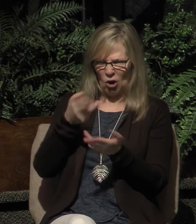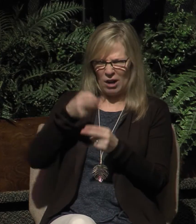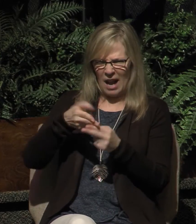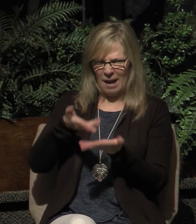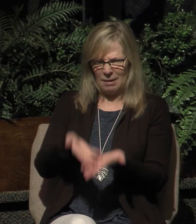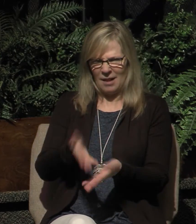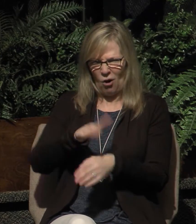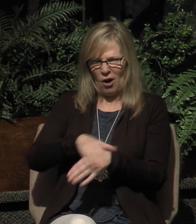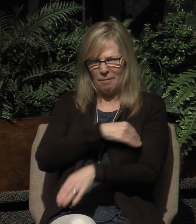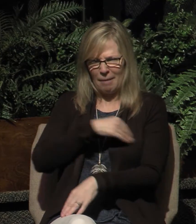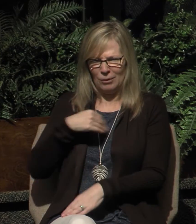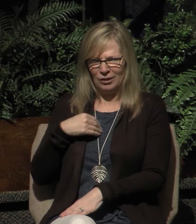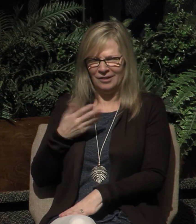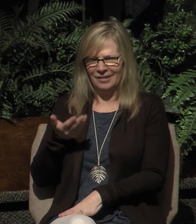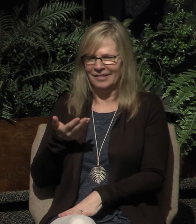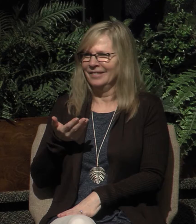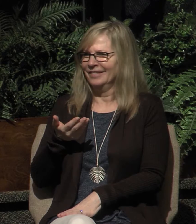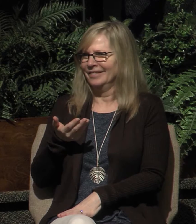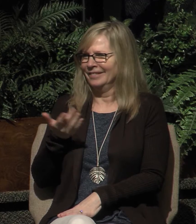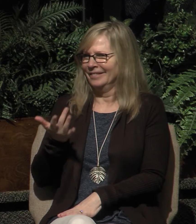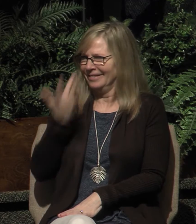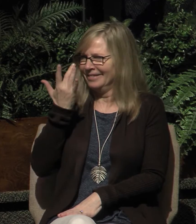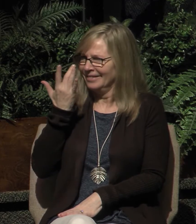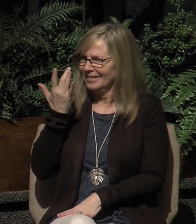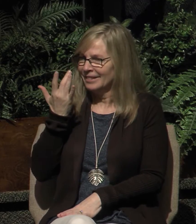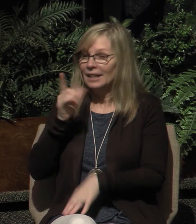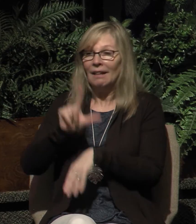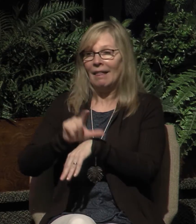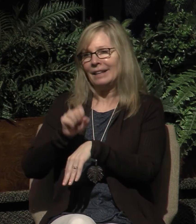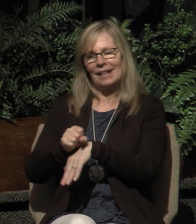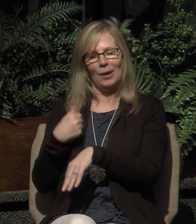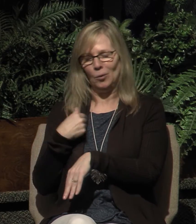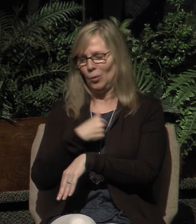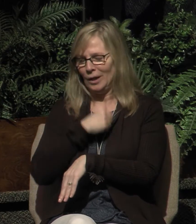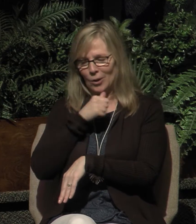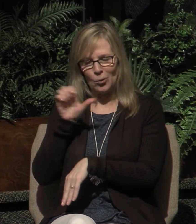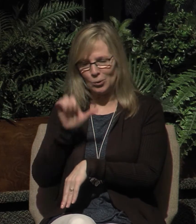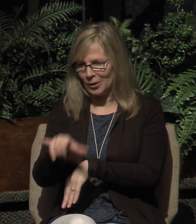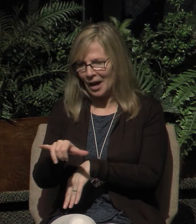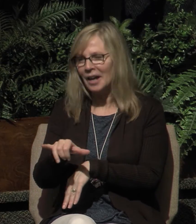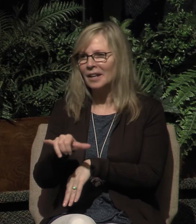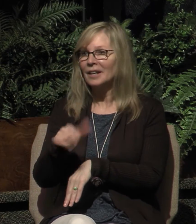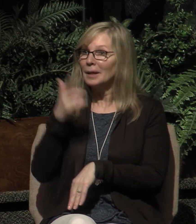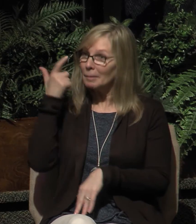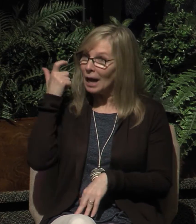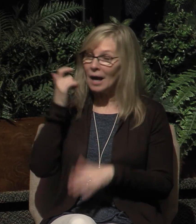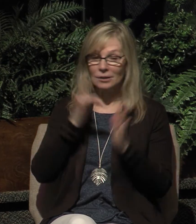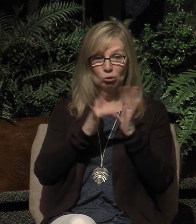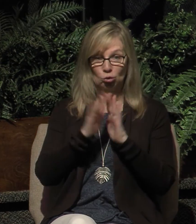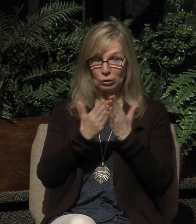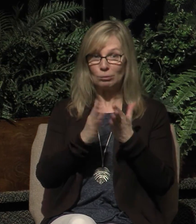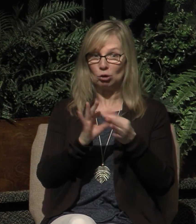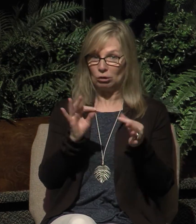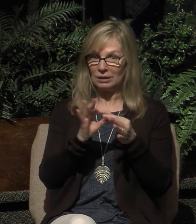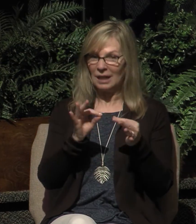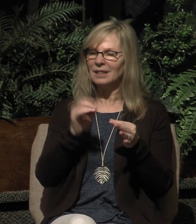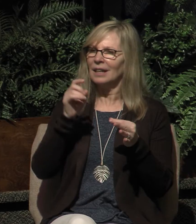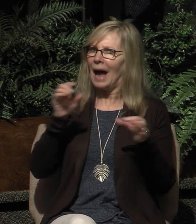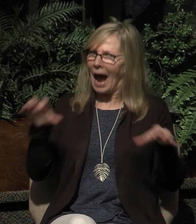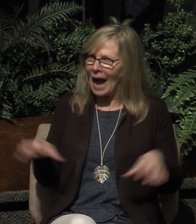Lakeside, we don't do that, because according to Scripture, membership in a church means active membership, where